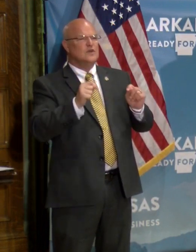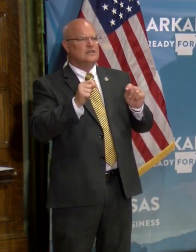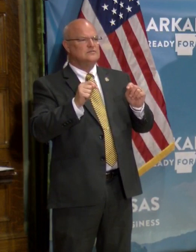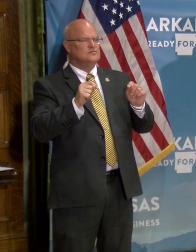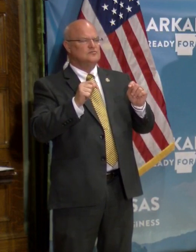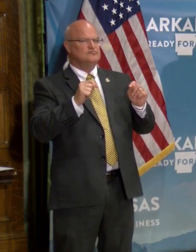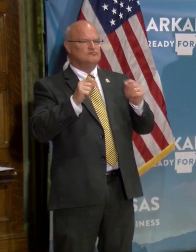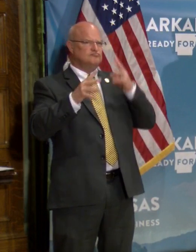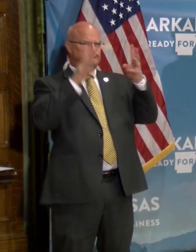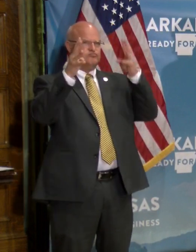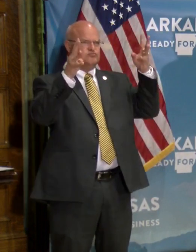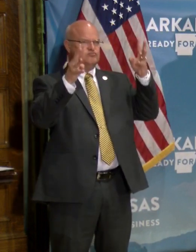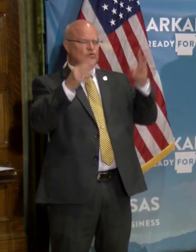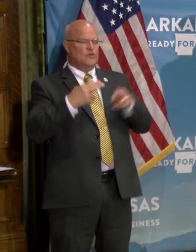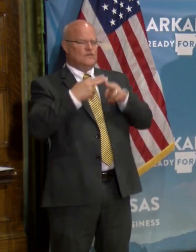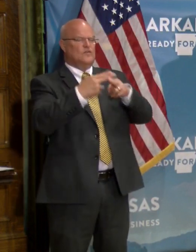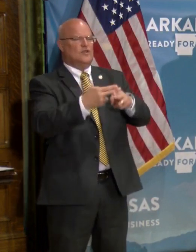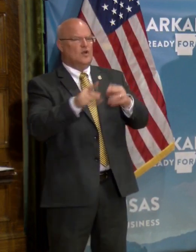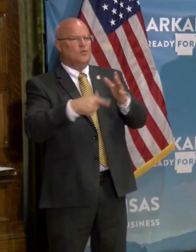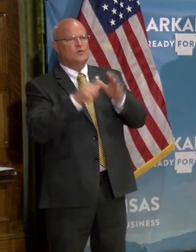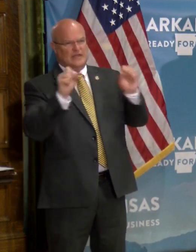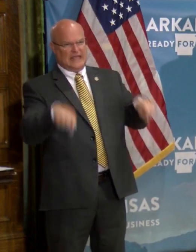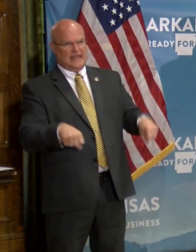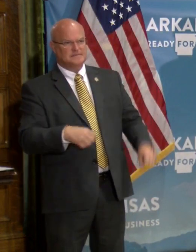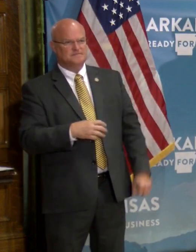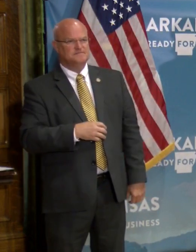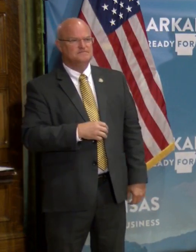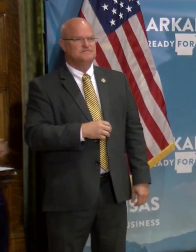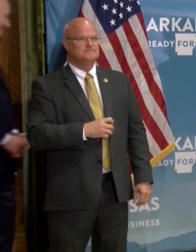recreate those. We've referred to those, uh, when we can.